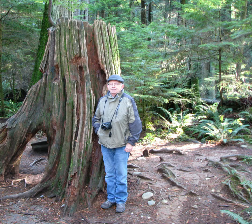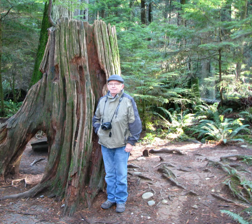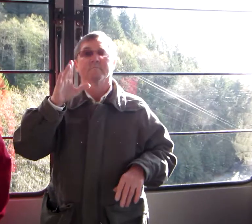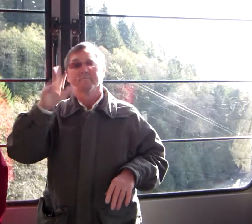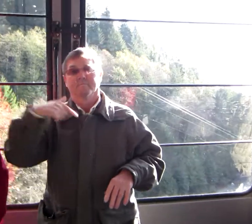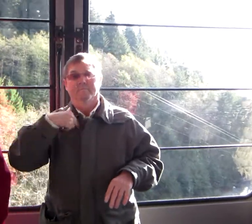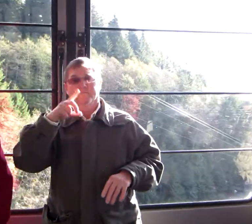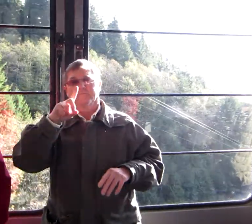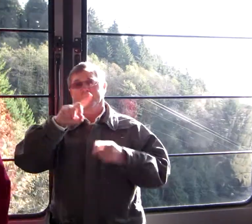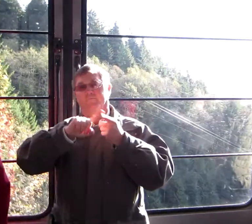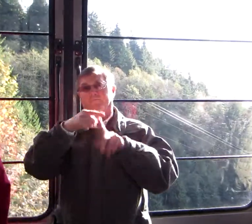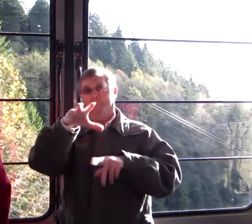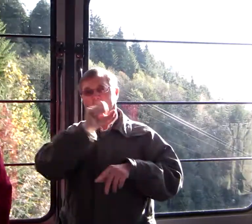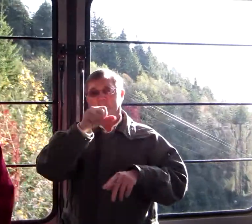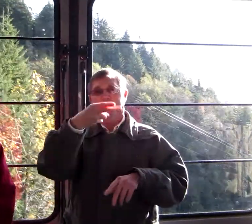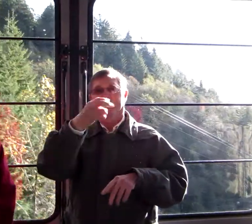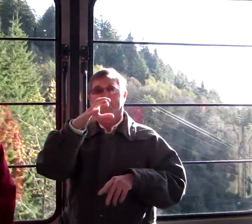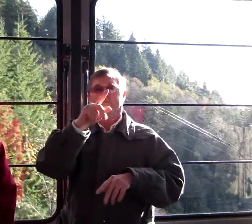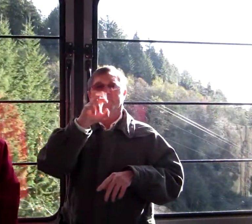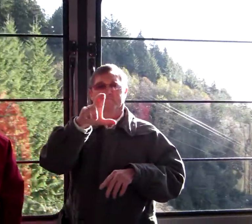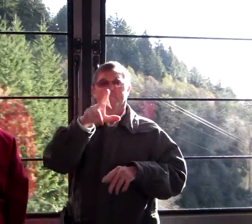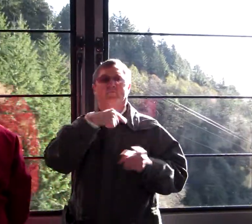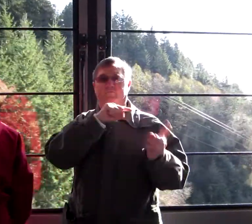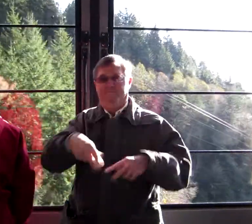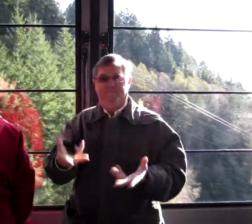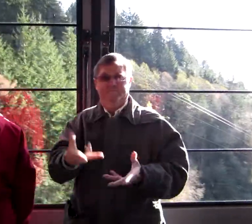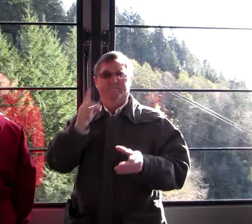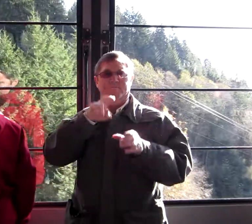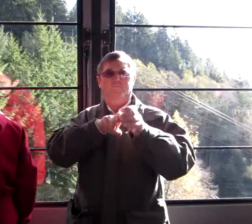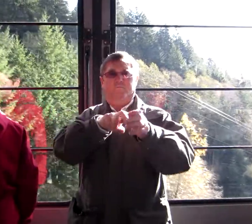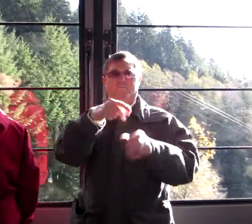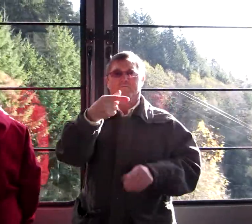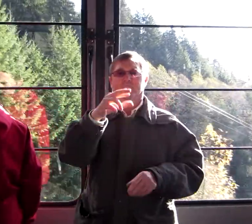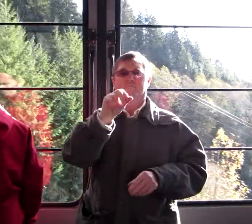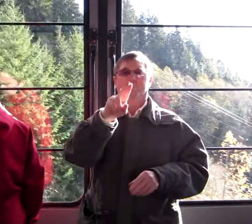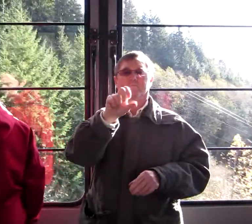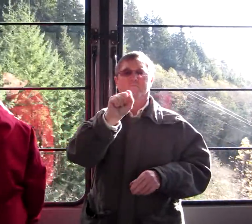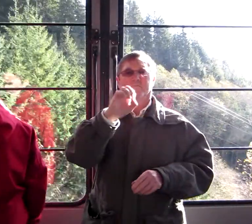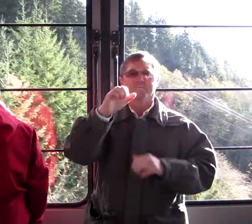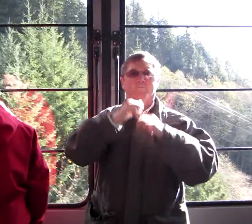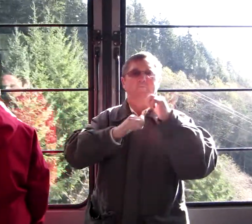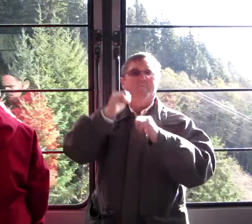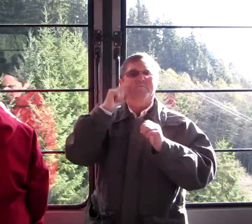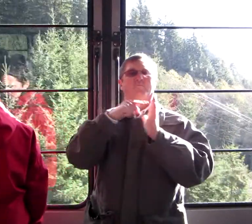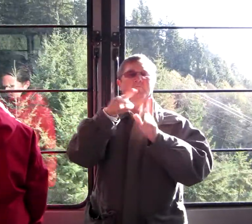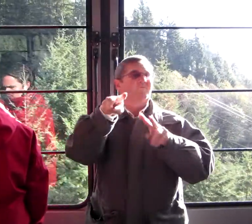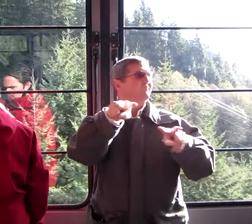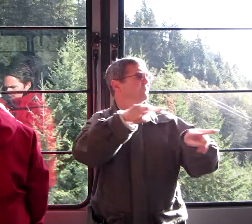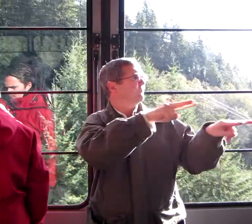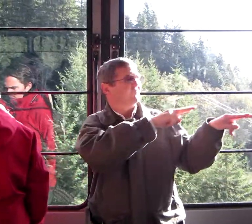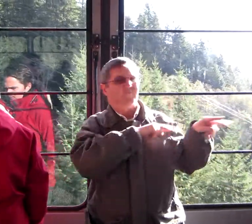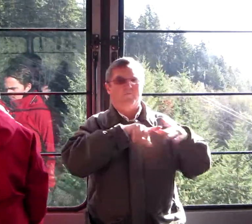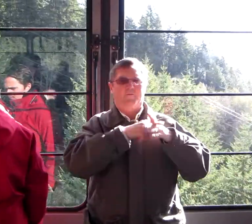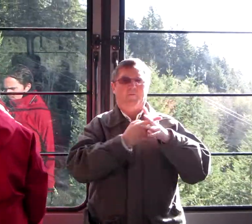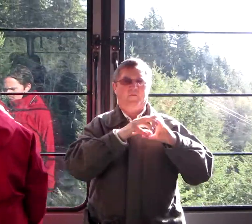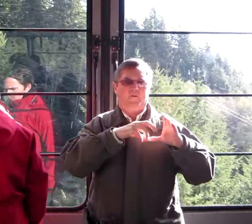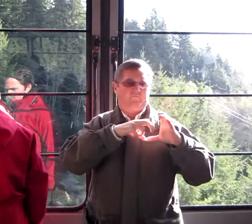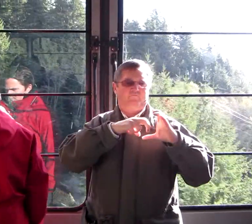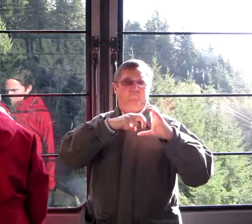Look straight down below the sky ride, you should be able to see him. She's just sitting on the grass down there. And in the front, if look straight